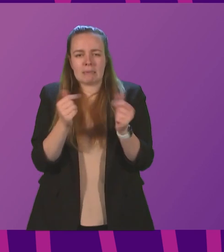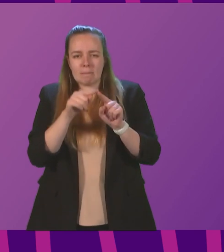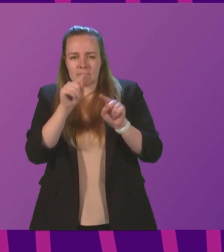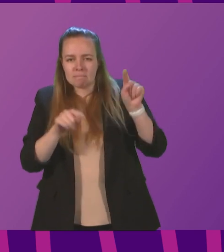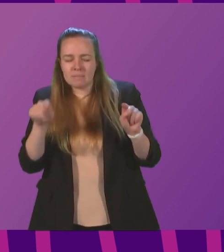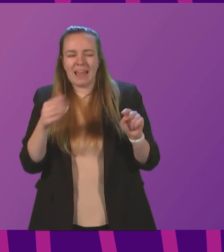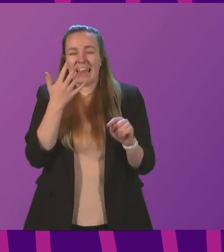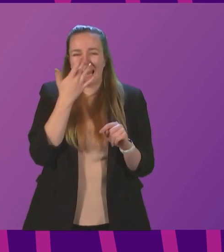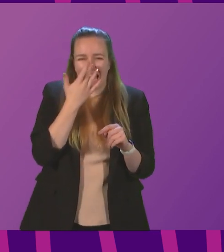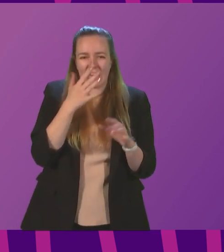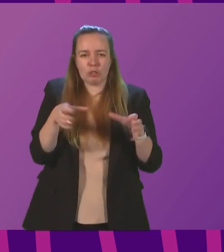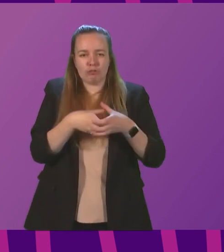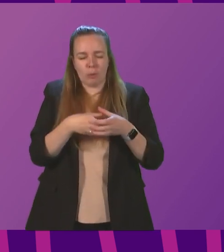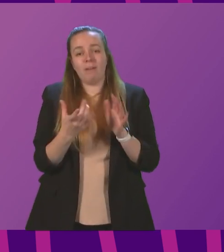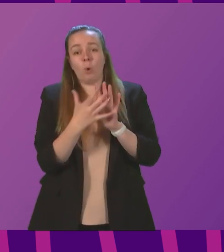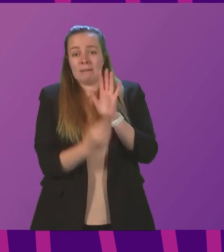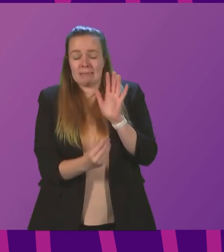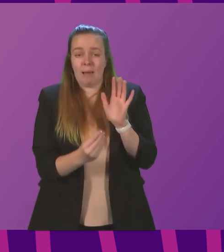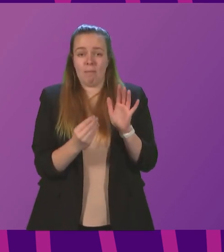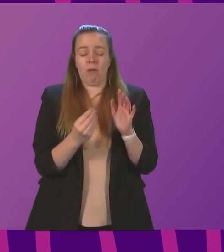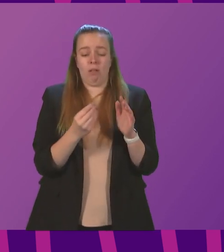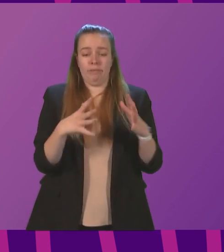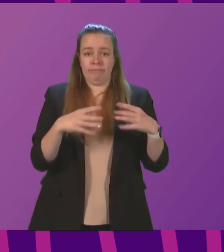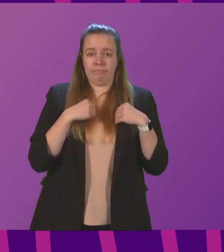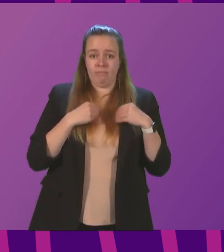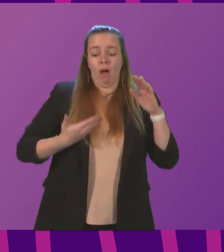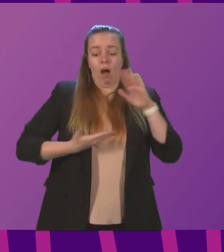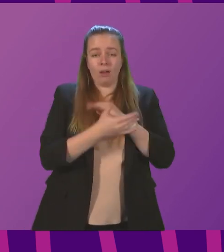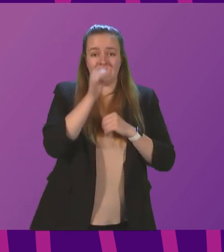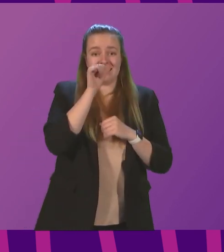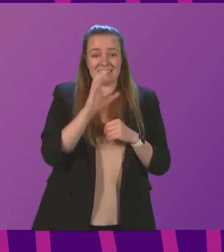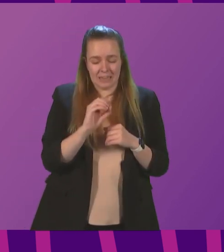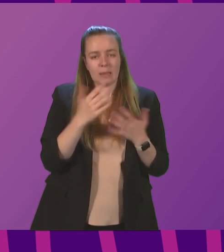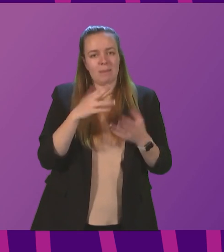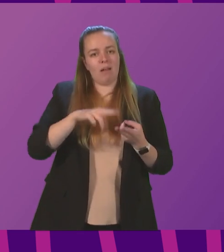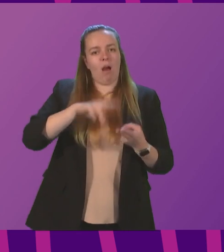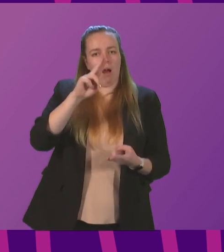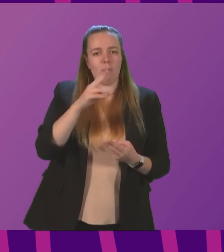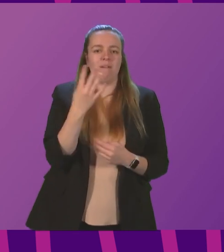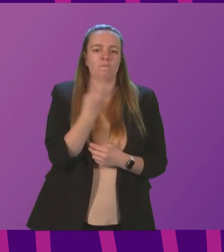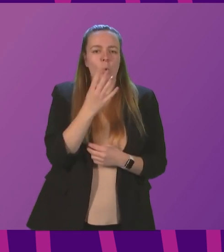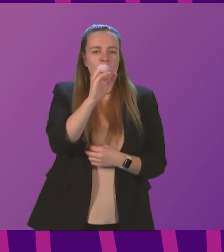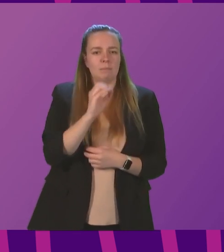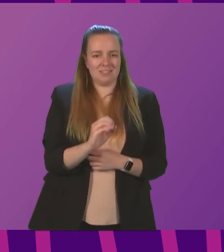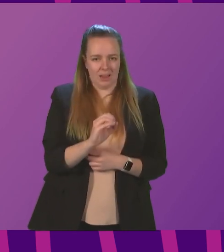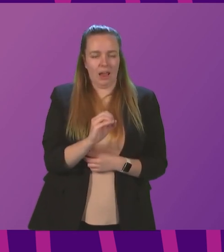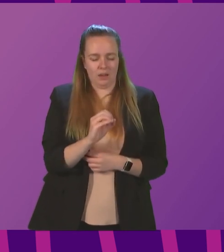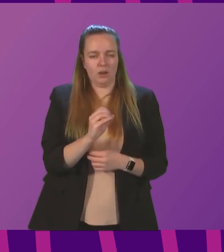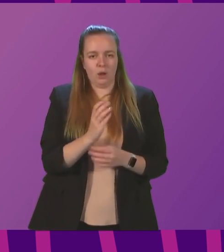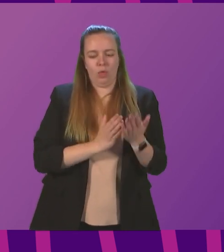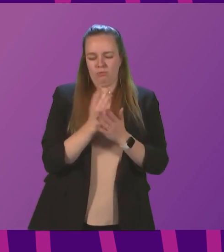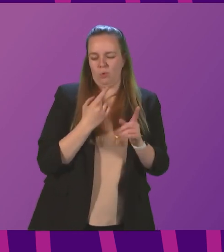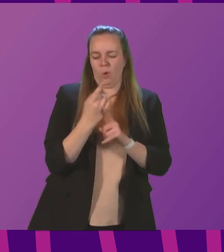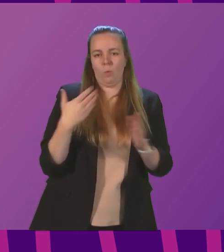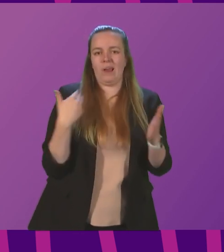different age groups. For example, cases amongst under 60s increased by 14% during the past